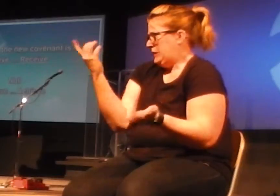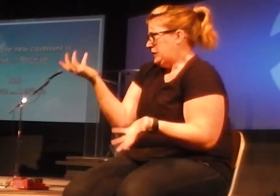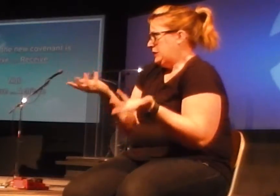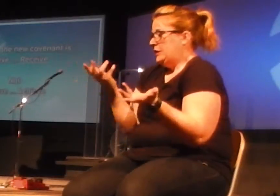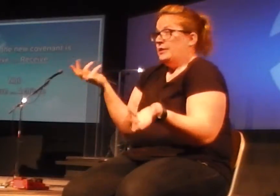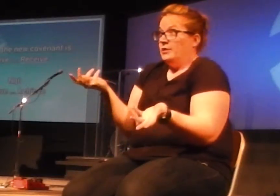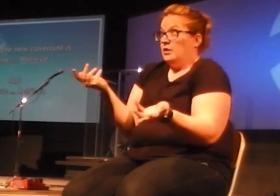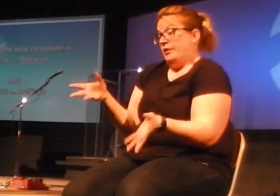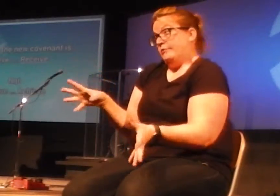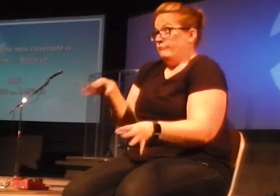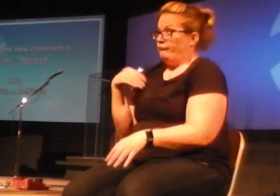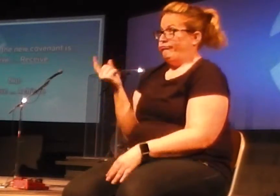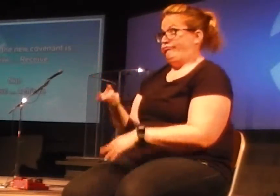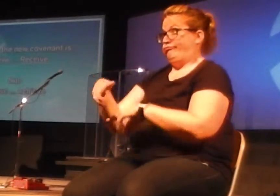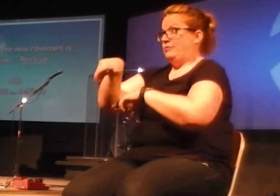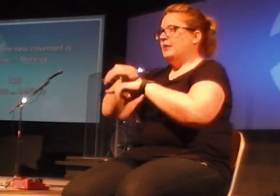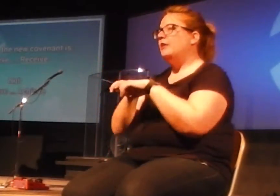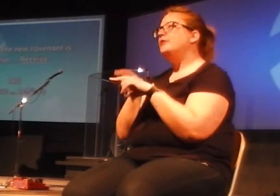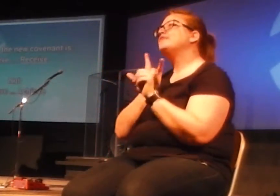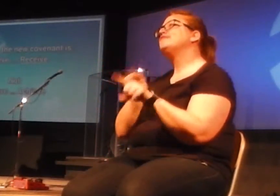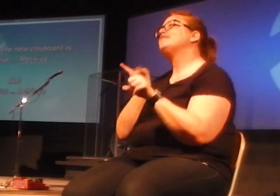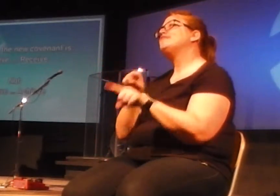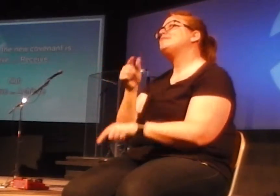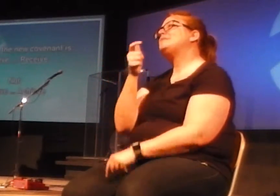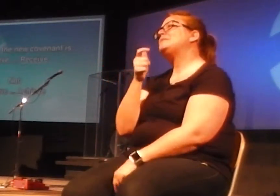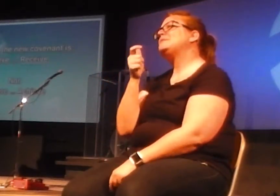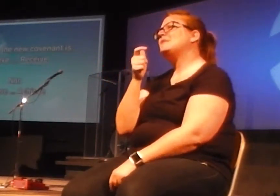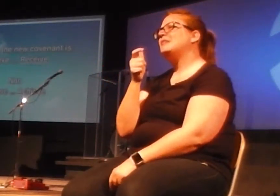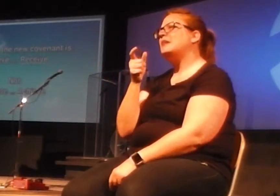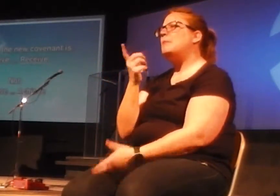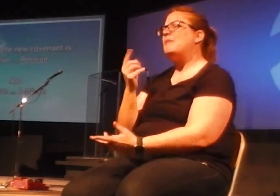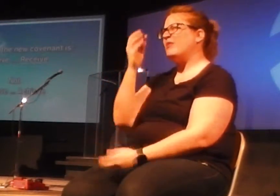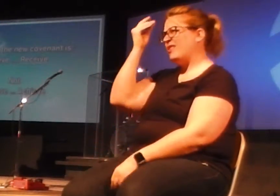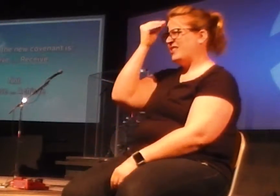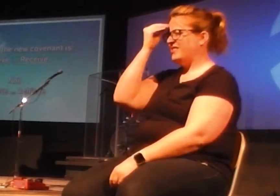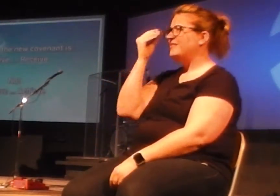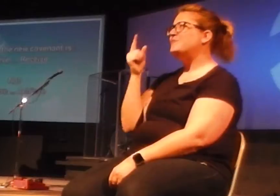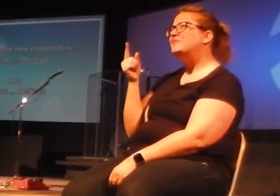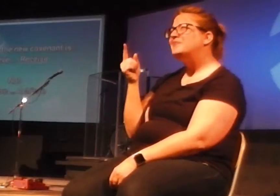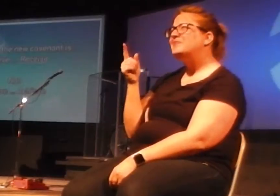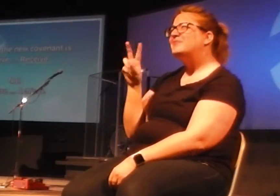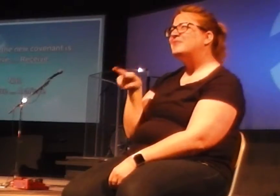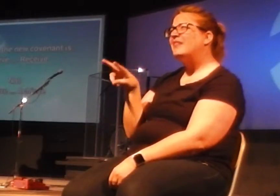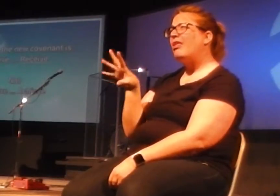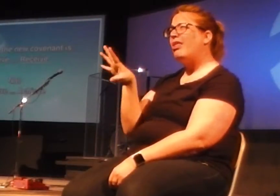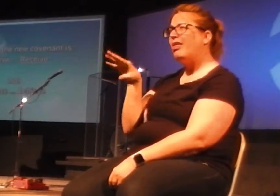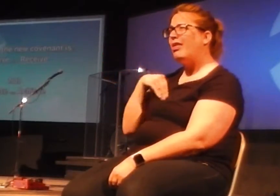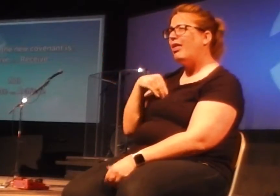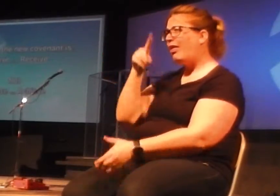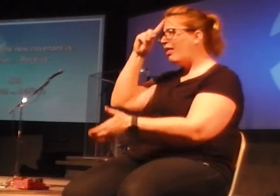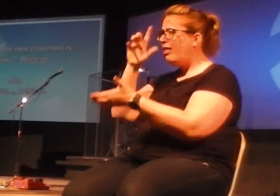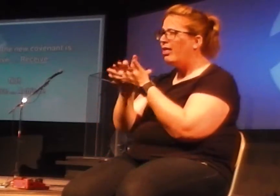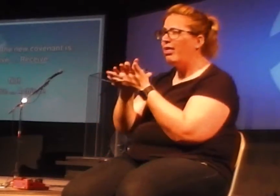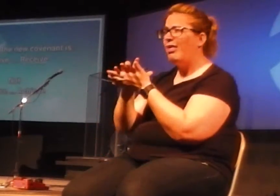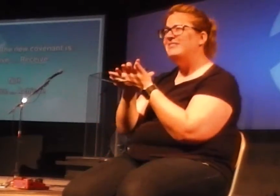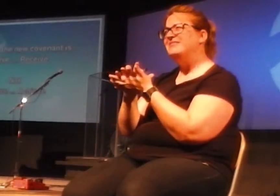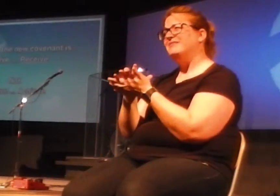And you've been coming, and maybe in your mind, you're saying to yourself, I don't know that I buy all this. Did Jesus